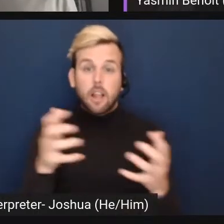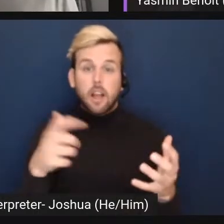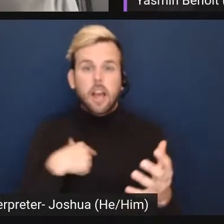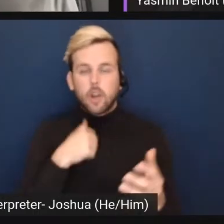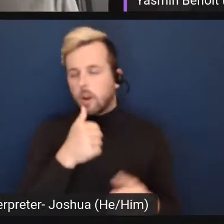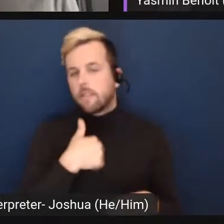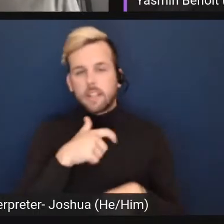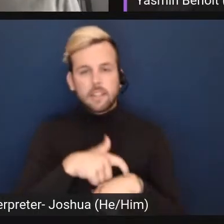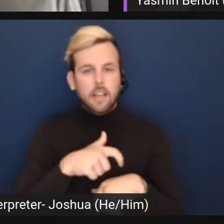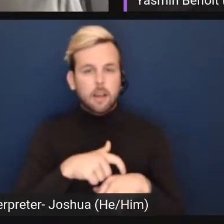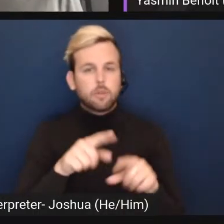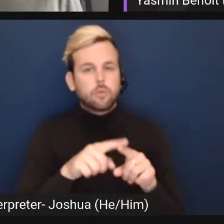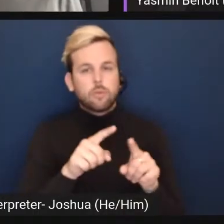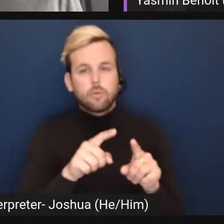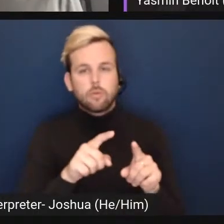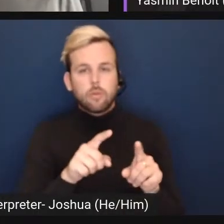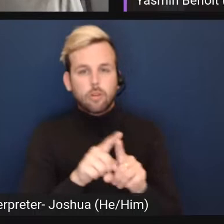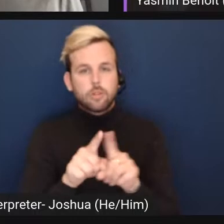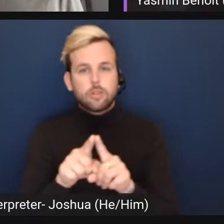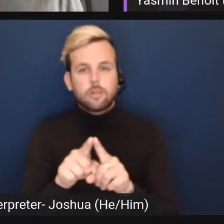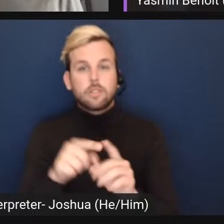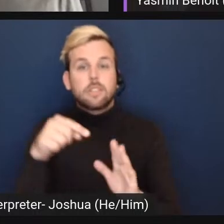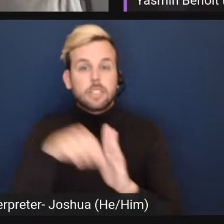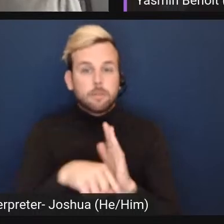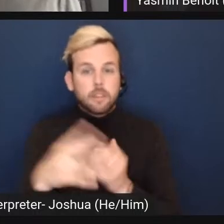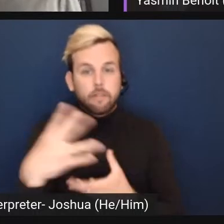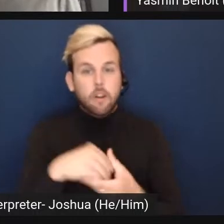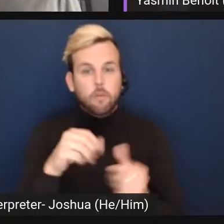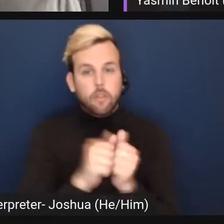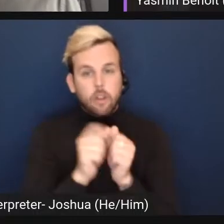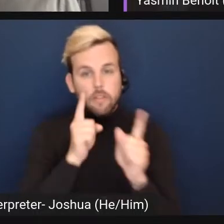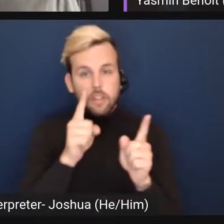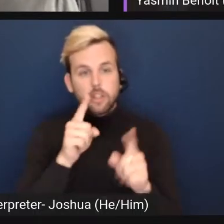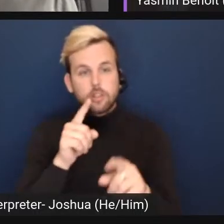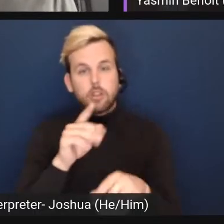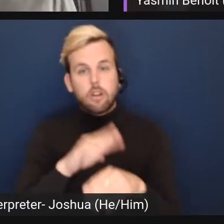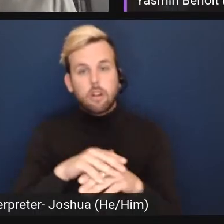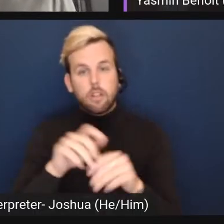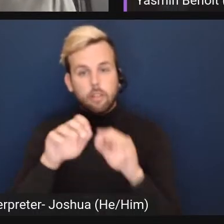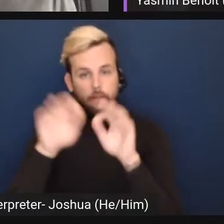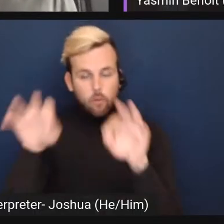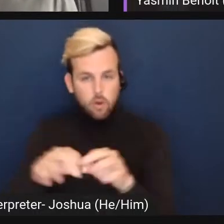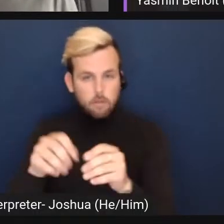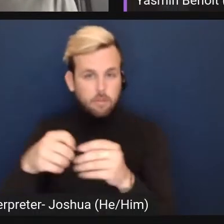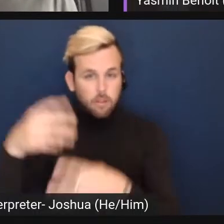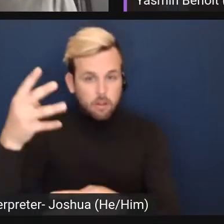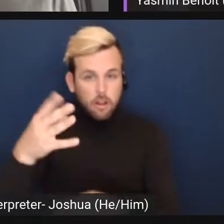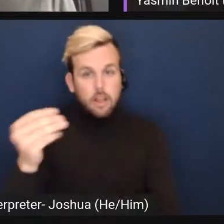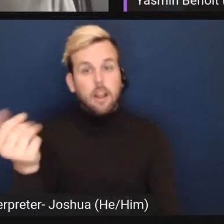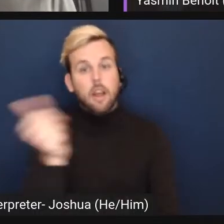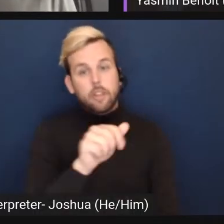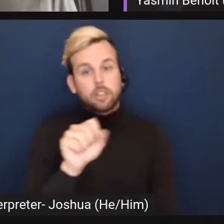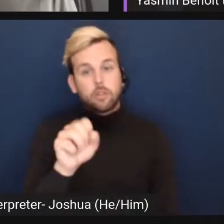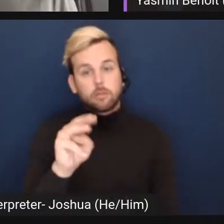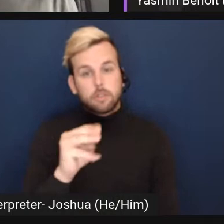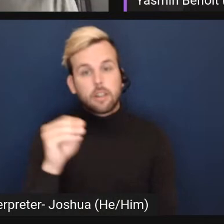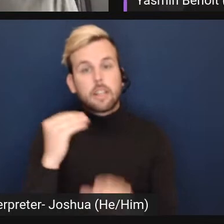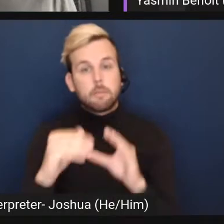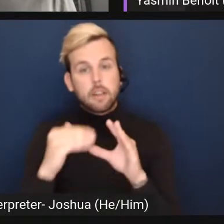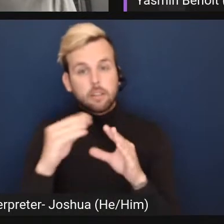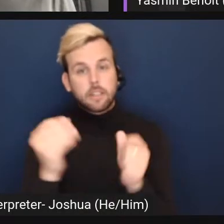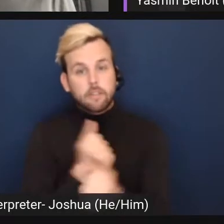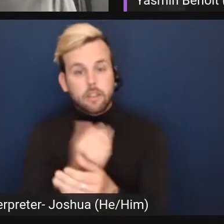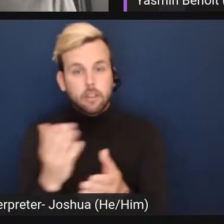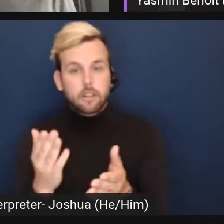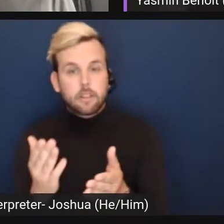time to also, you know, get too deeply involved in conversations on the forums as well as across all my other social media and emails and everything.